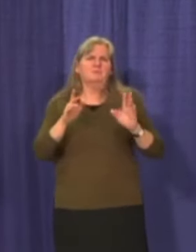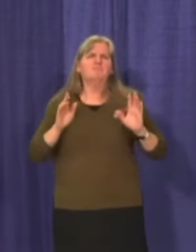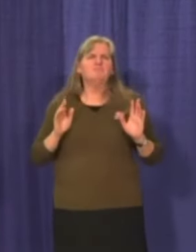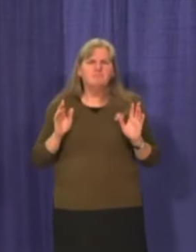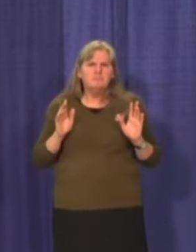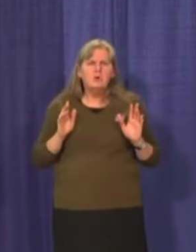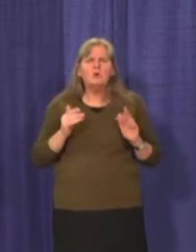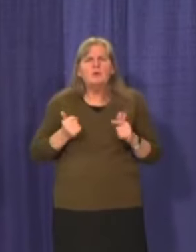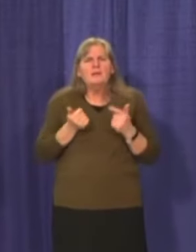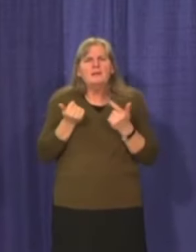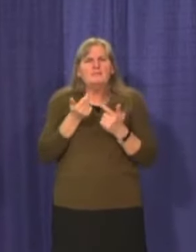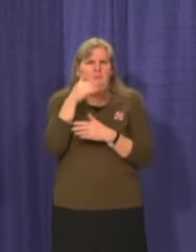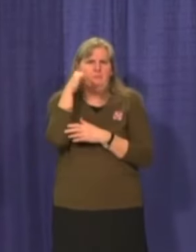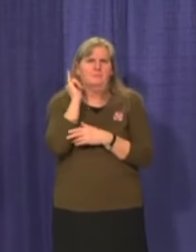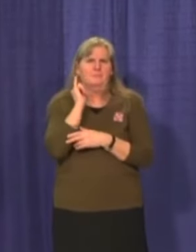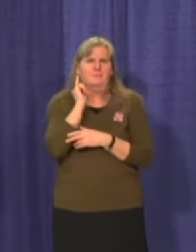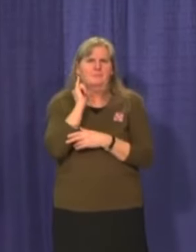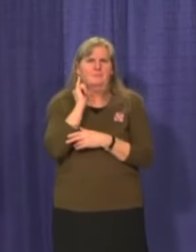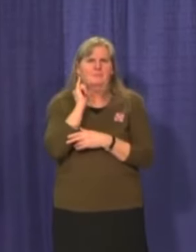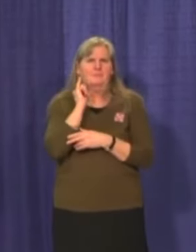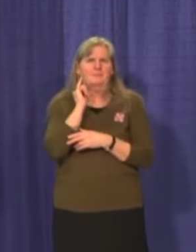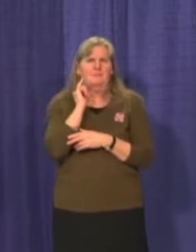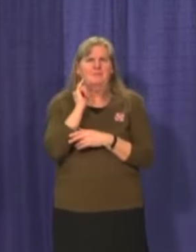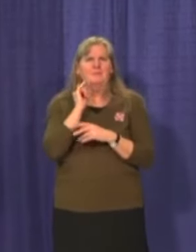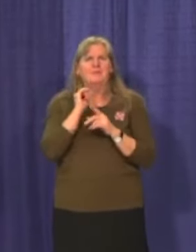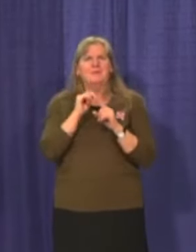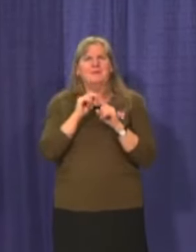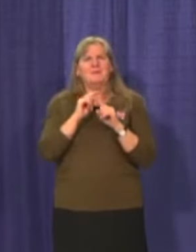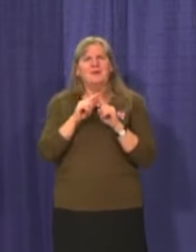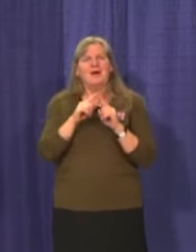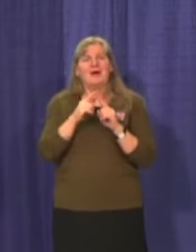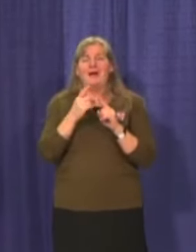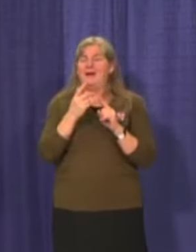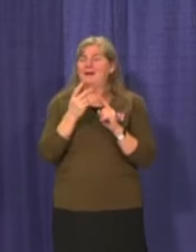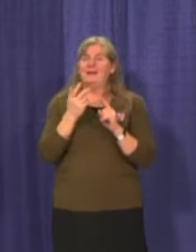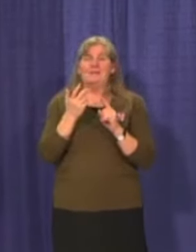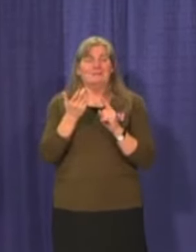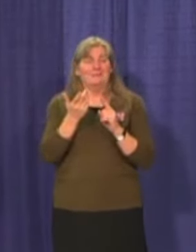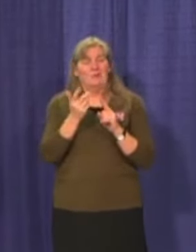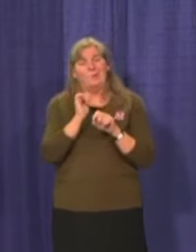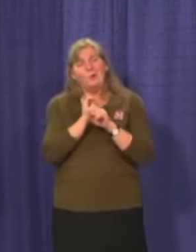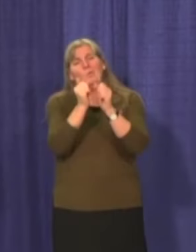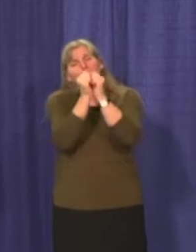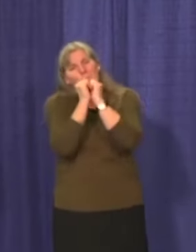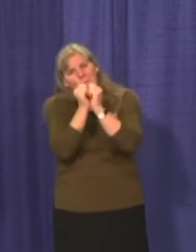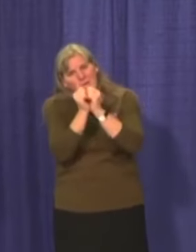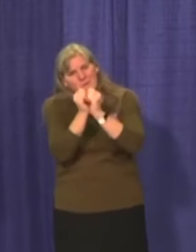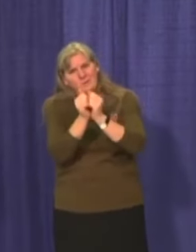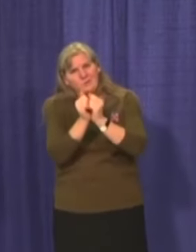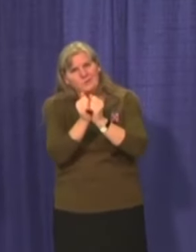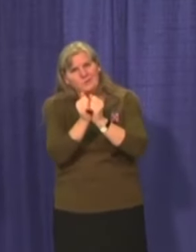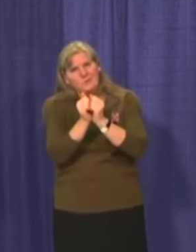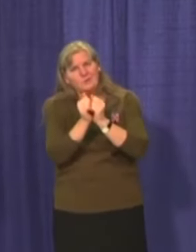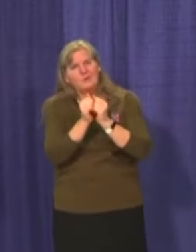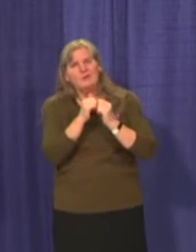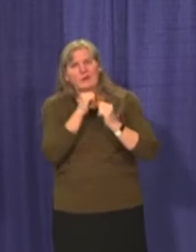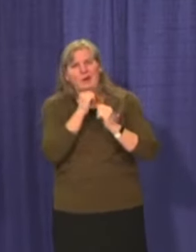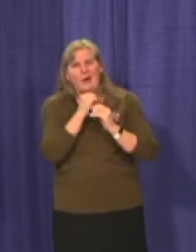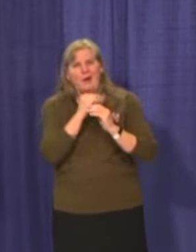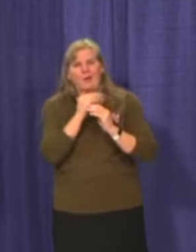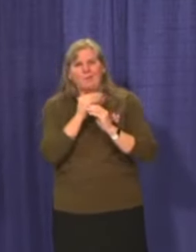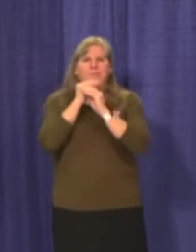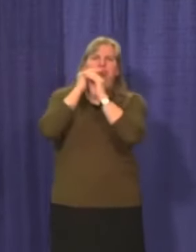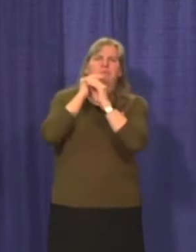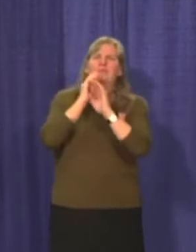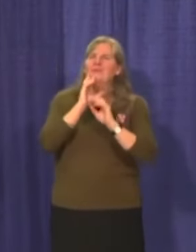or our resident here. But as soon as we're able to determine that working with you, we will then get you that vaccine. So